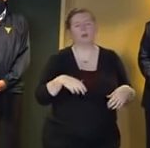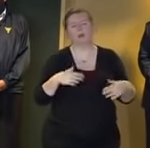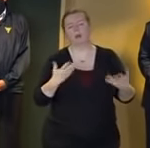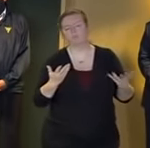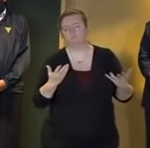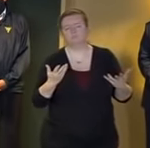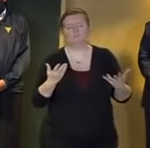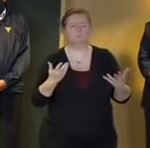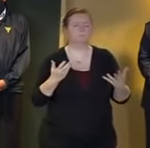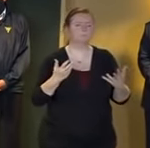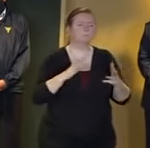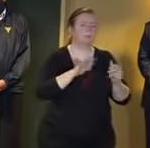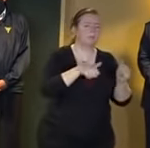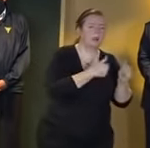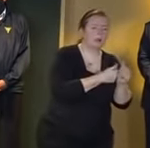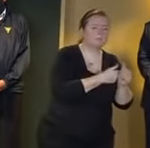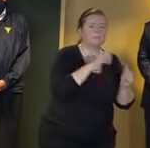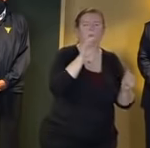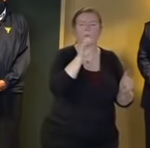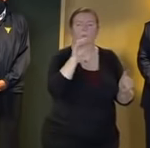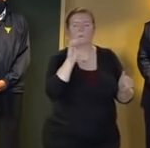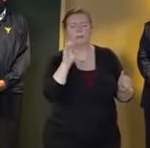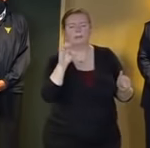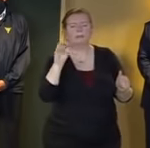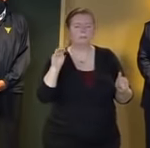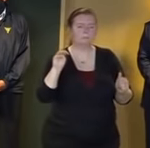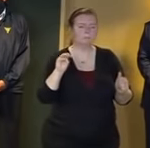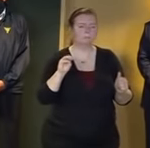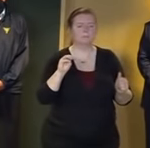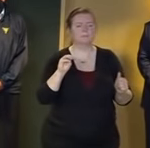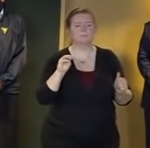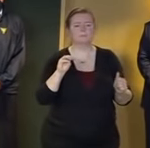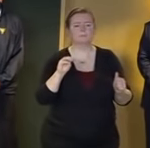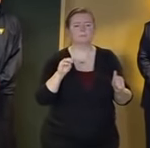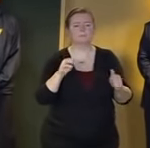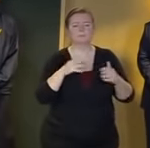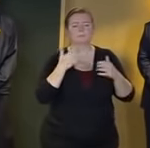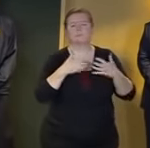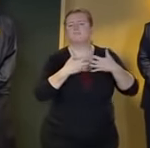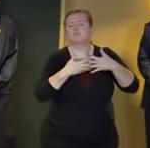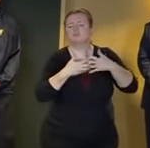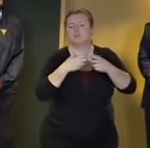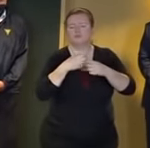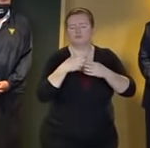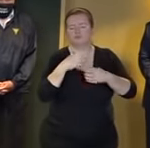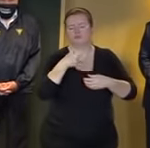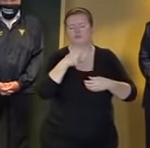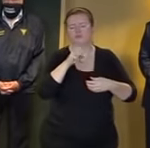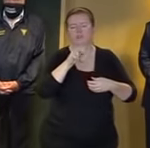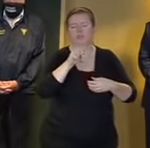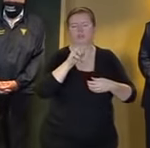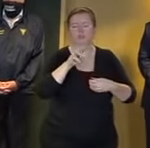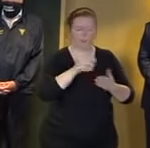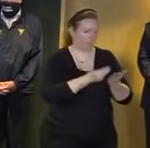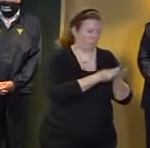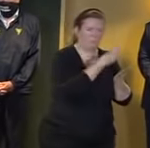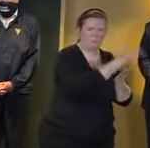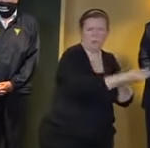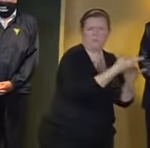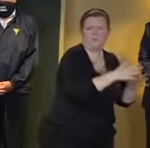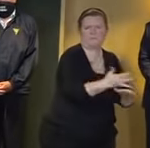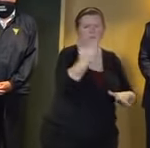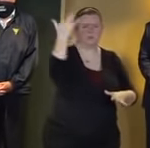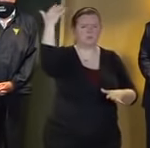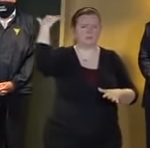of njoem generators that we purchased with mitigation dollars in the wake of superstorm sandy